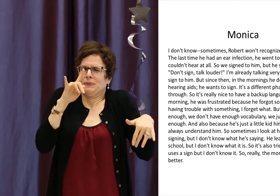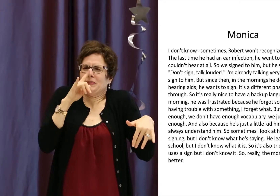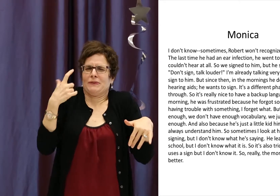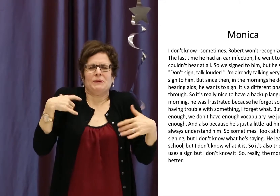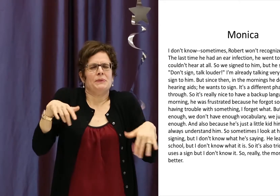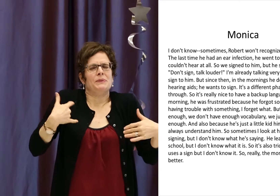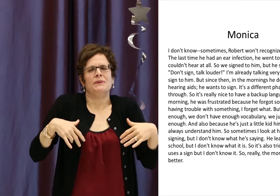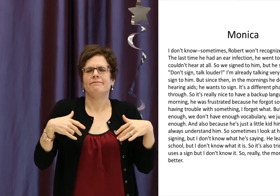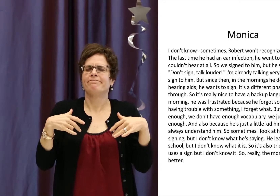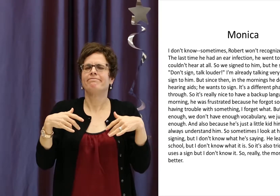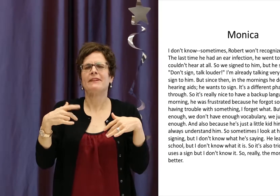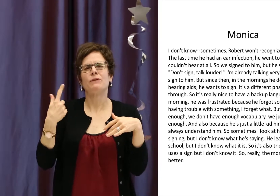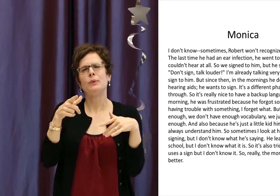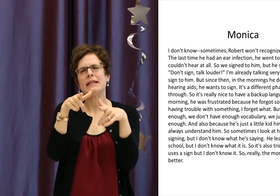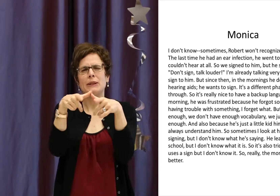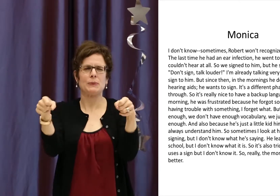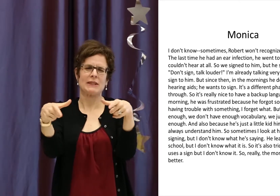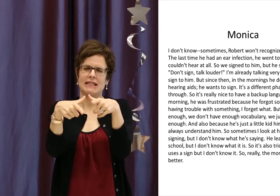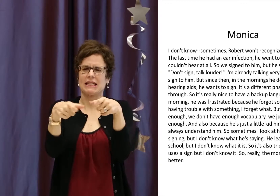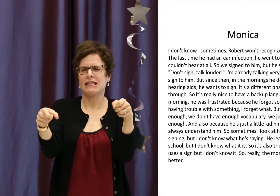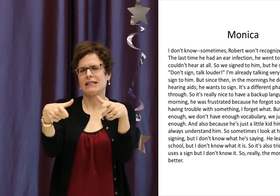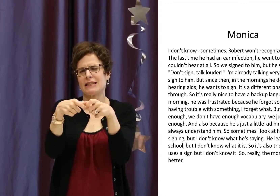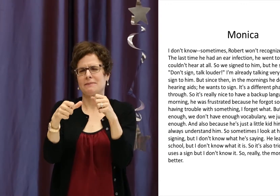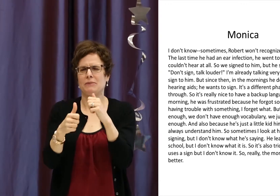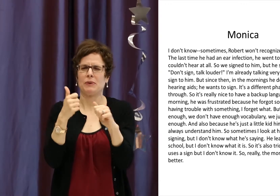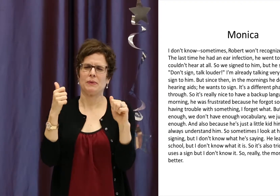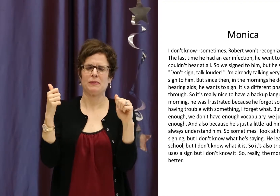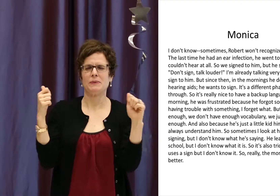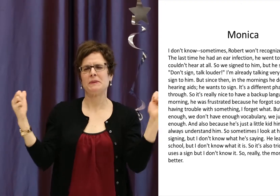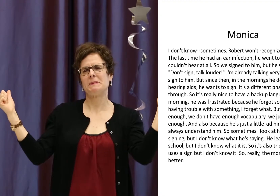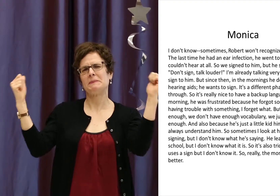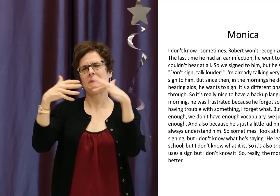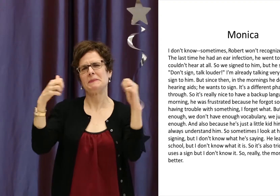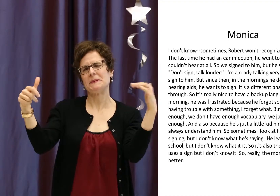This is quite an elite conference for linguists around the world.